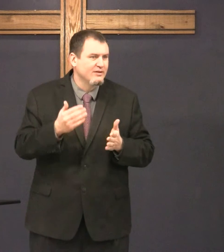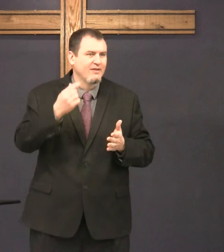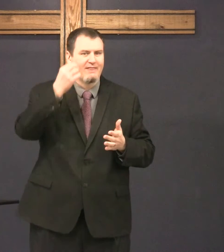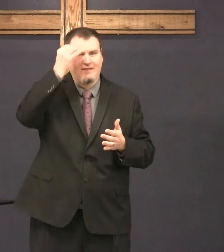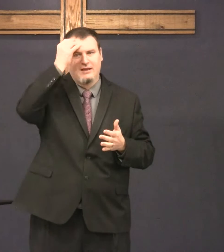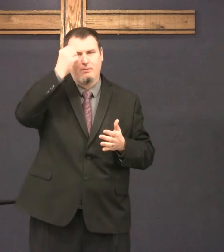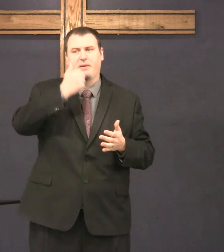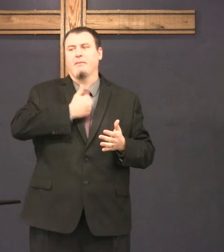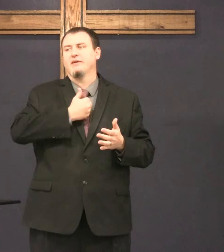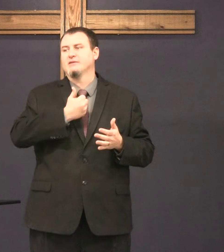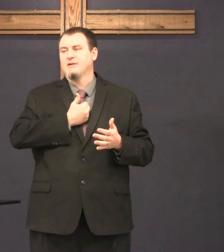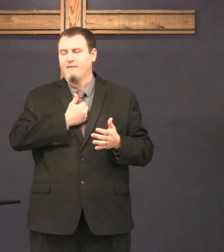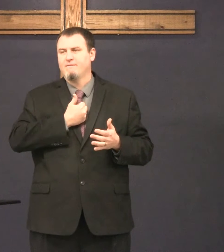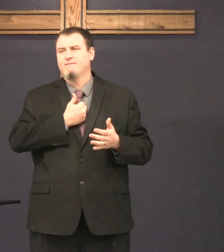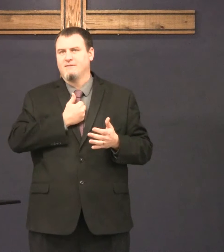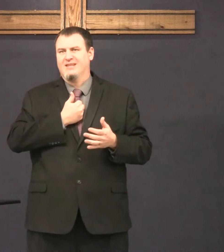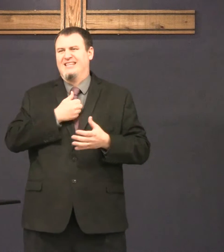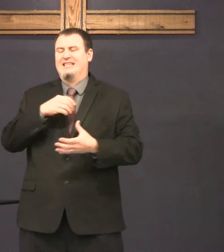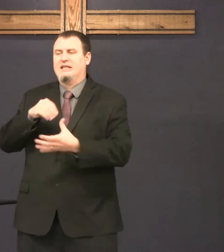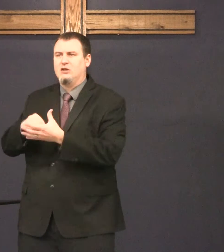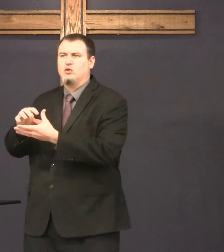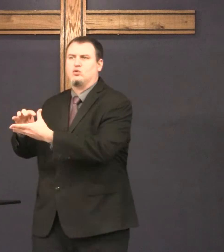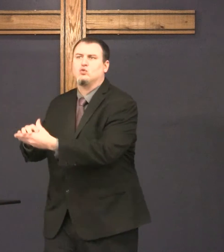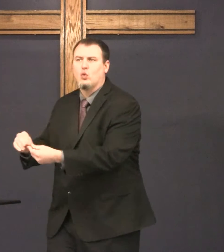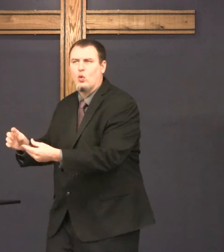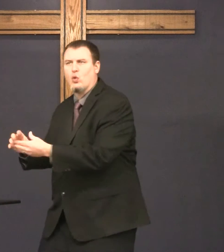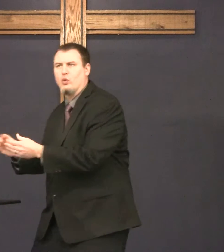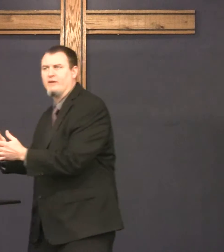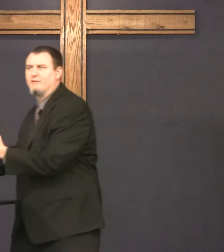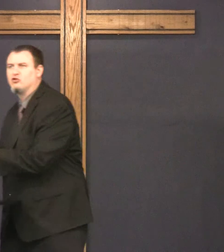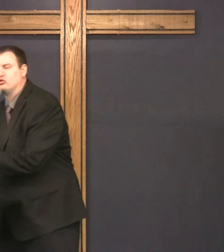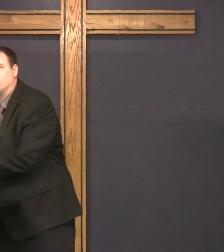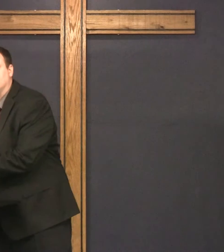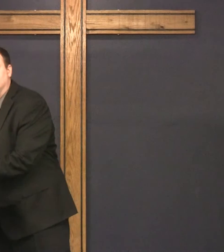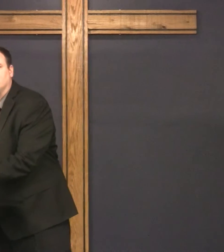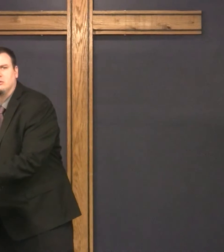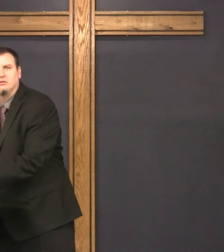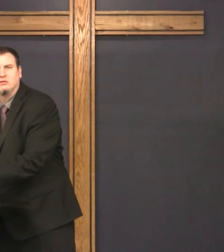Often, I think about myself. In the story of Jesus.